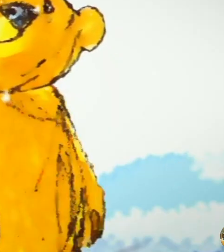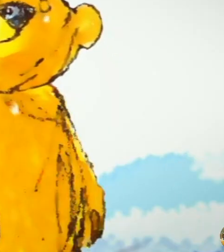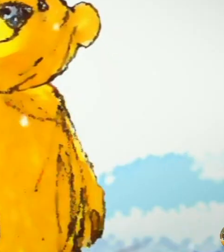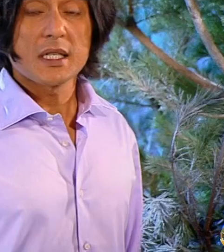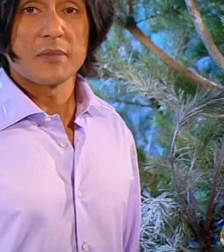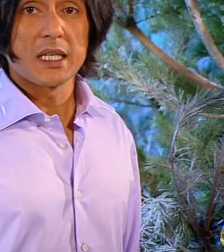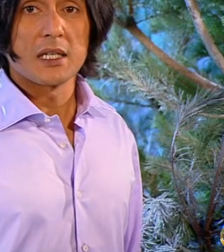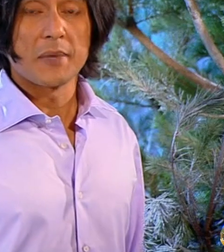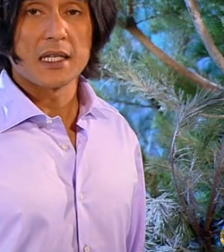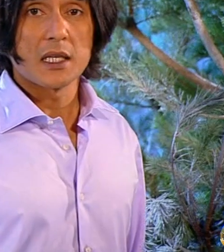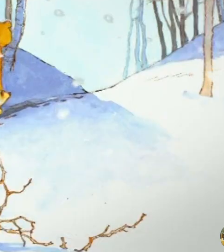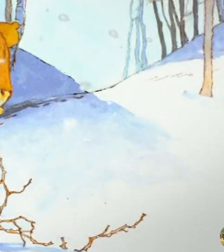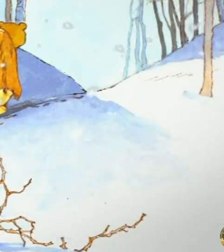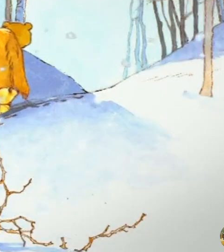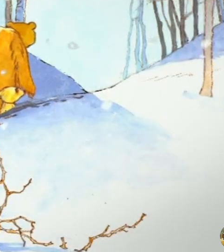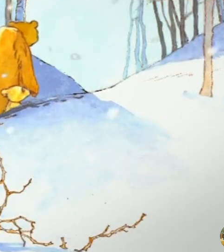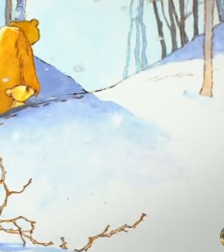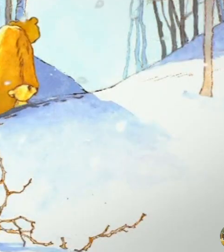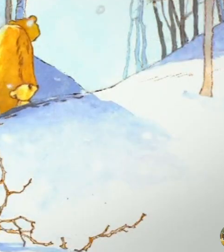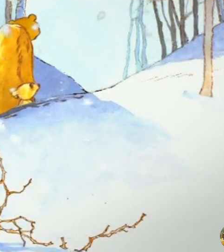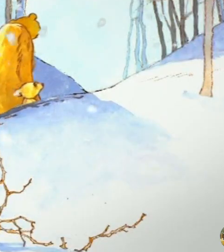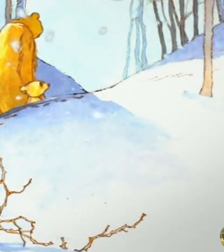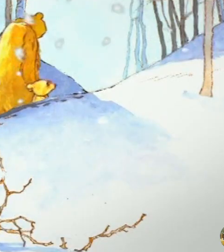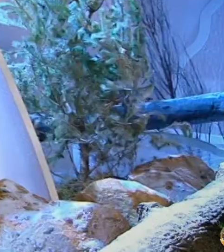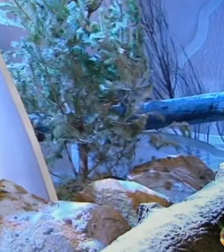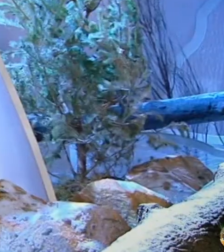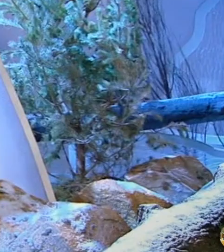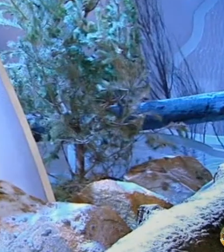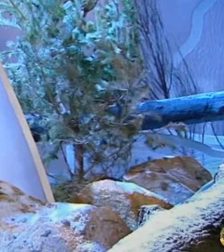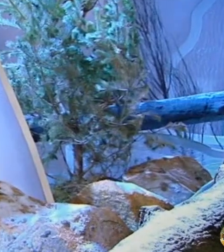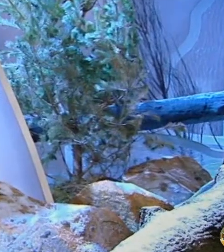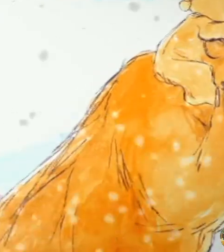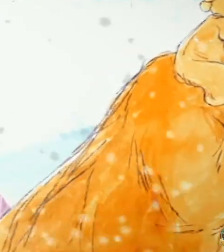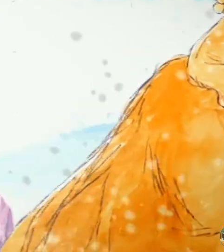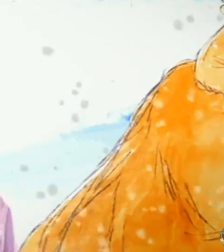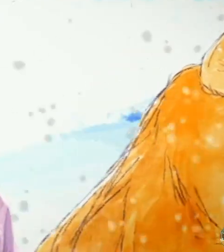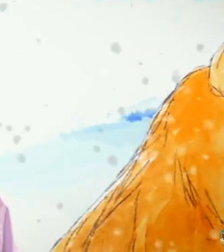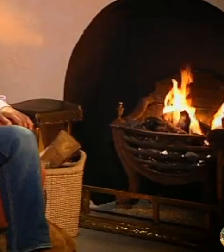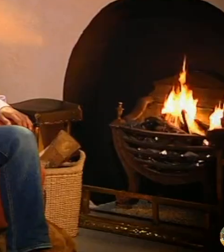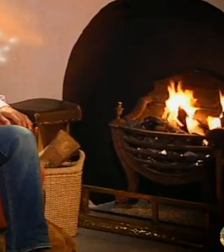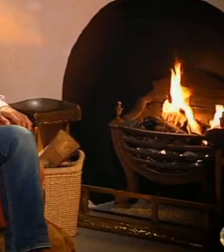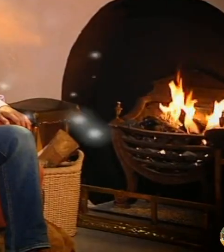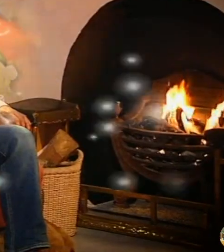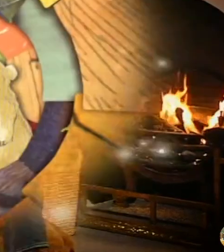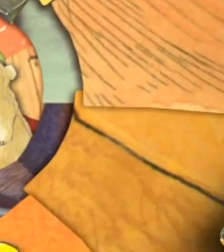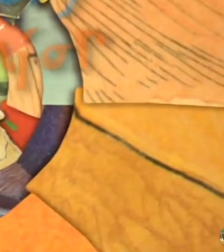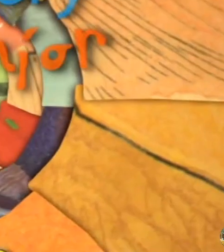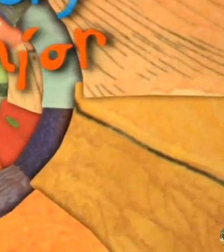I heard something Little Bear said. Plod, plod, plod. I think it's a plodder. Follow us into the world of Big Bear and Little Bear,